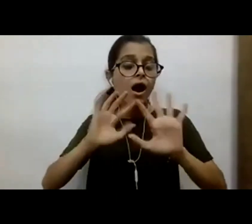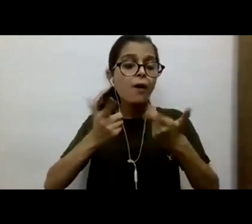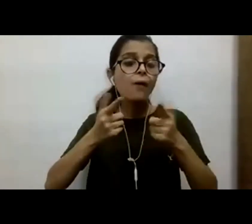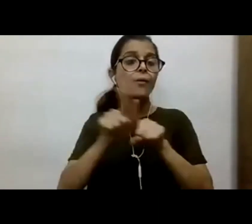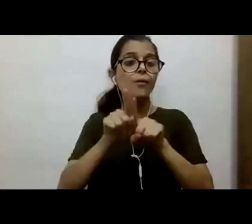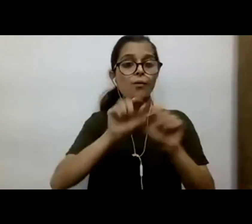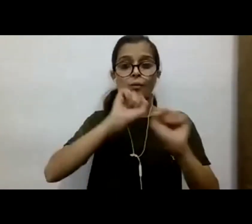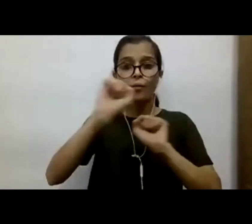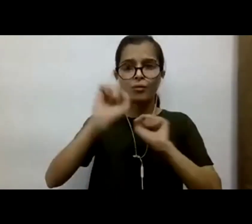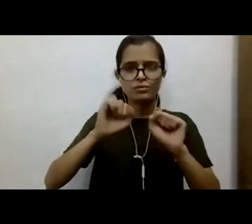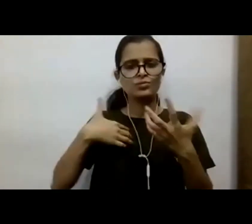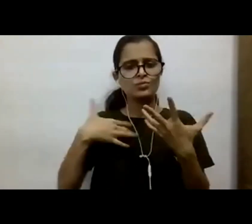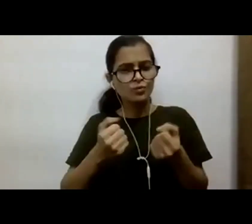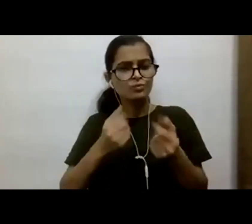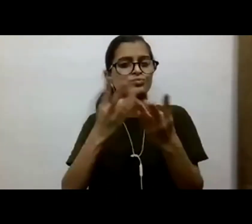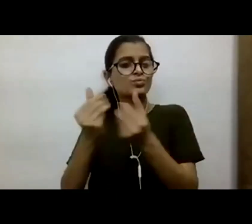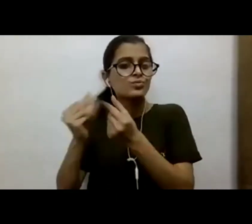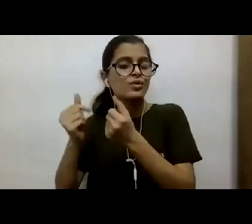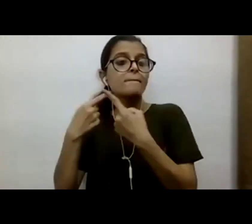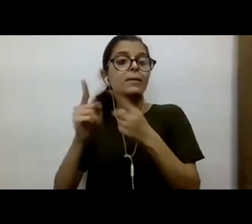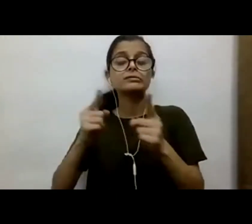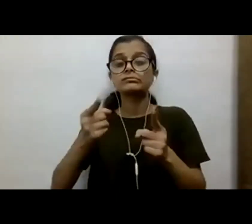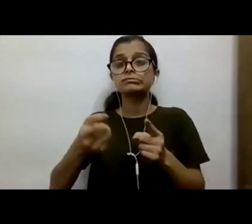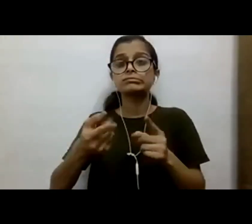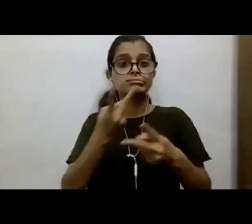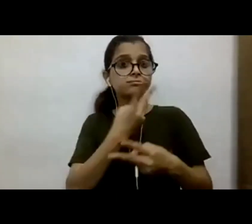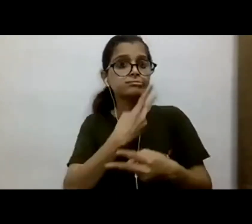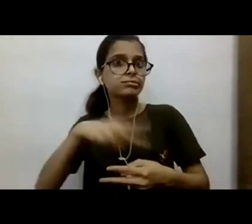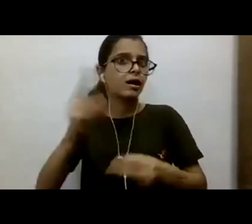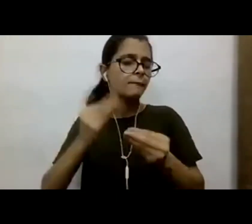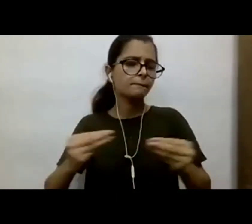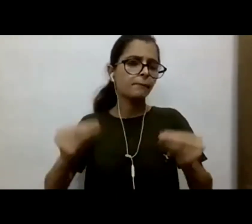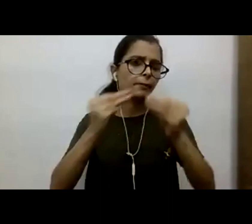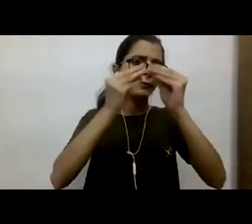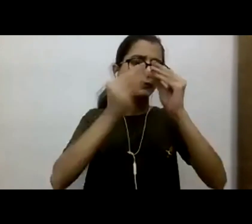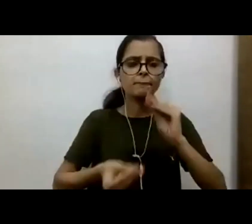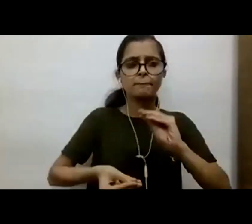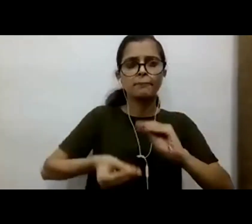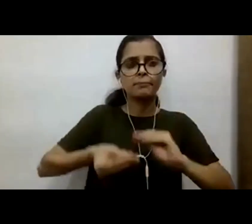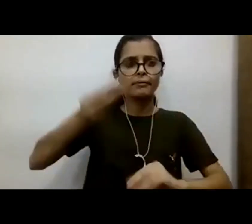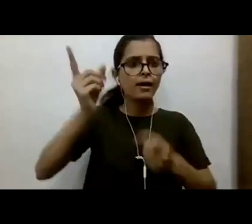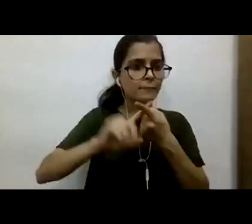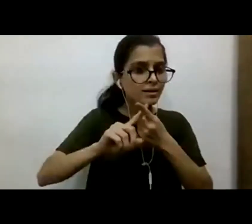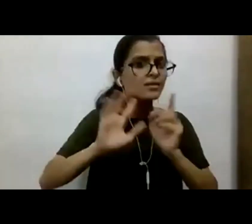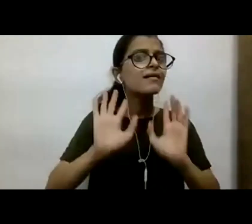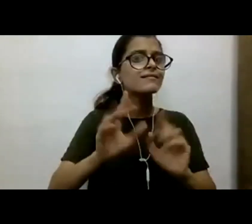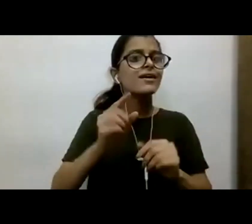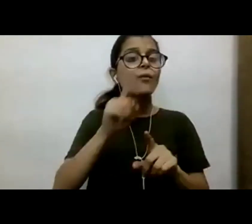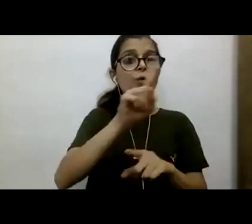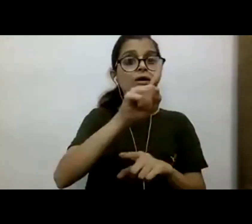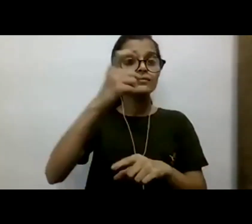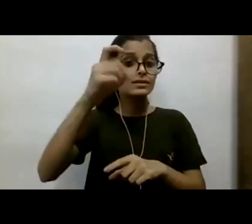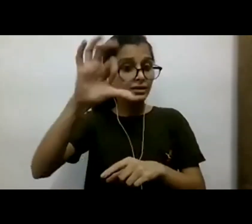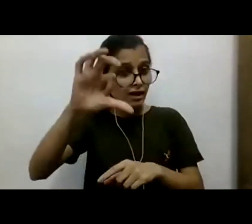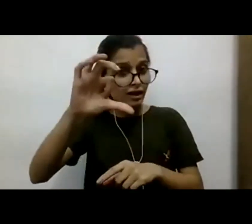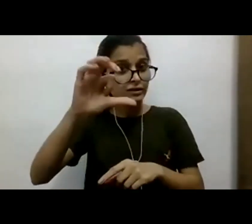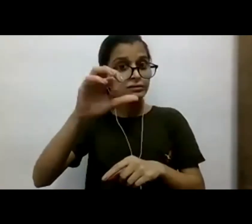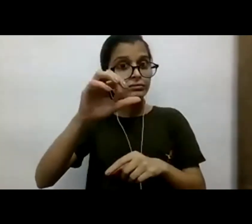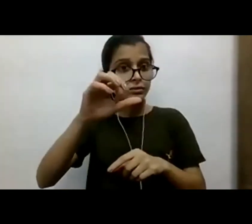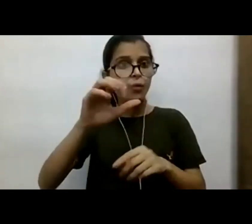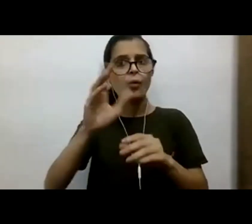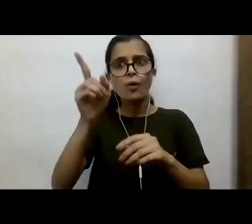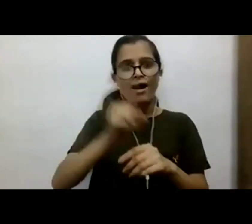it's going to be far, far alarming. It's not, you we are, we are 179th out of 180 countries,